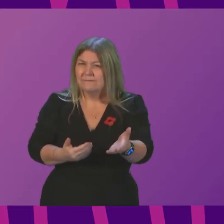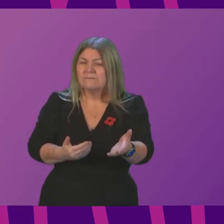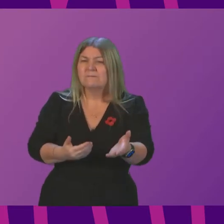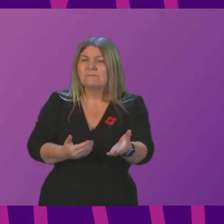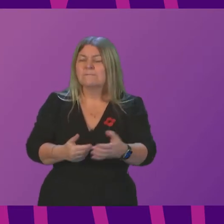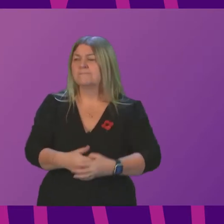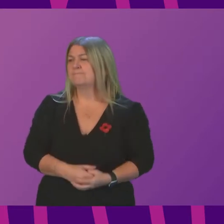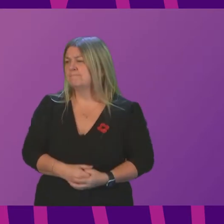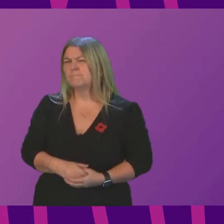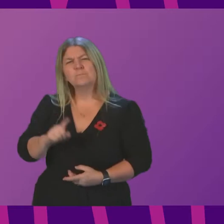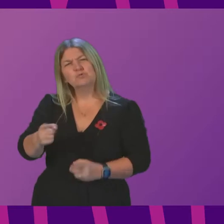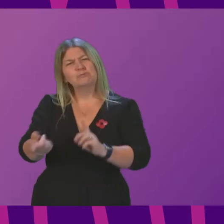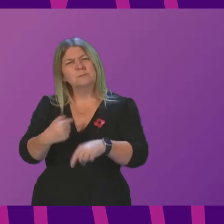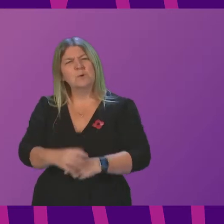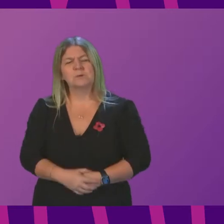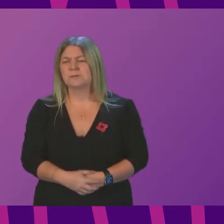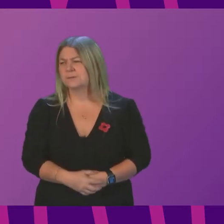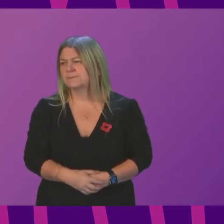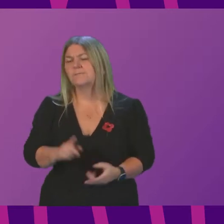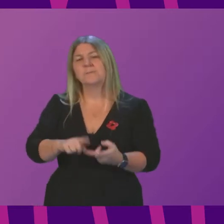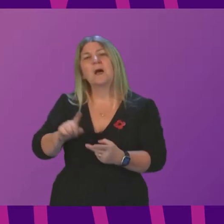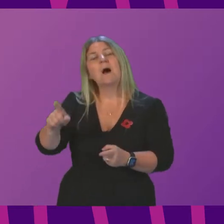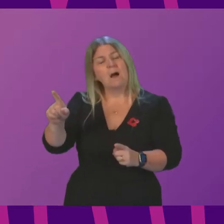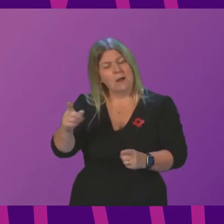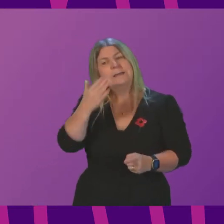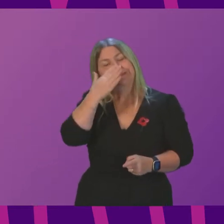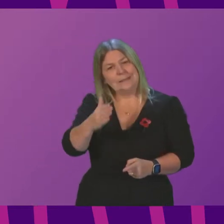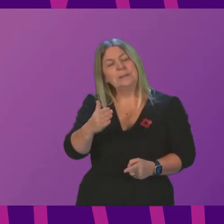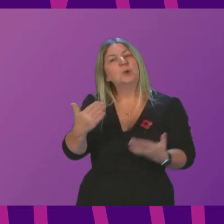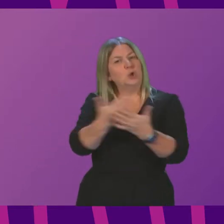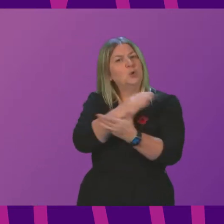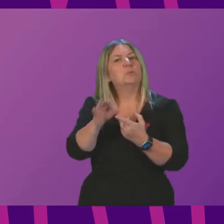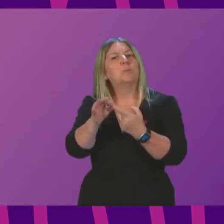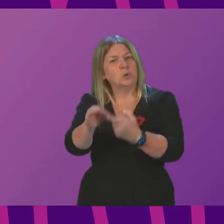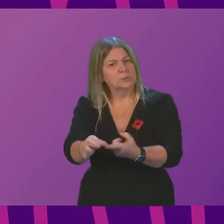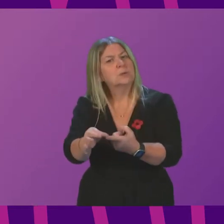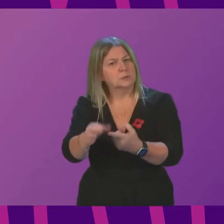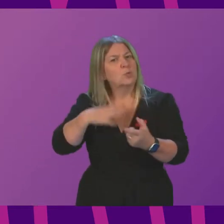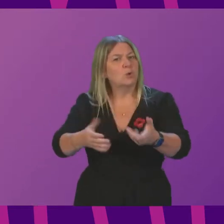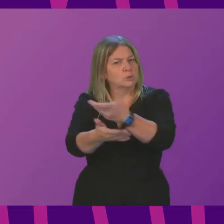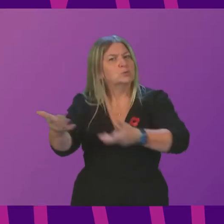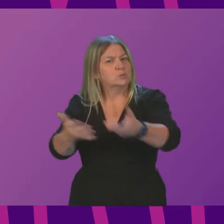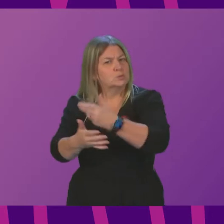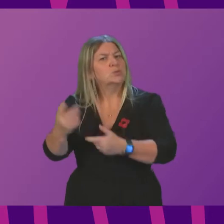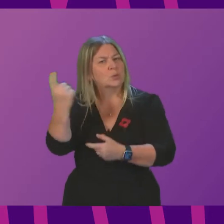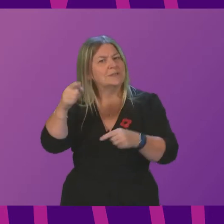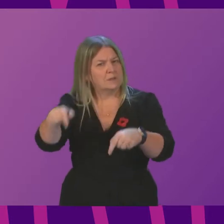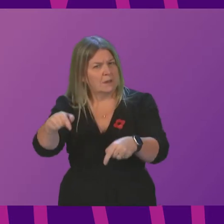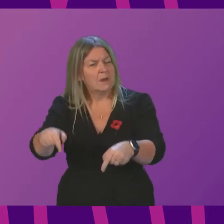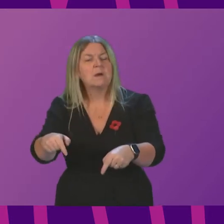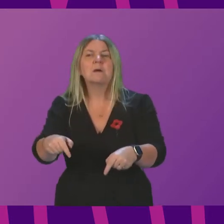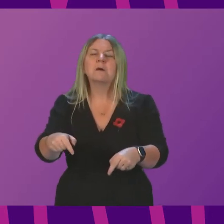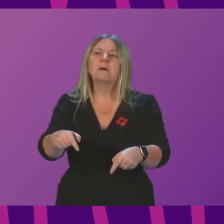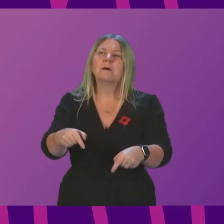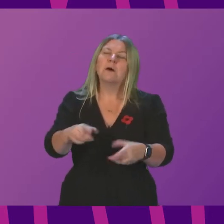Lord Advocate's statement confirms a new opportunity for new proposals to be considered regarding safer drug consumption facilities. We have been